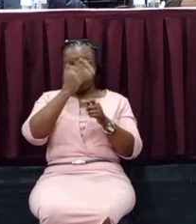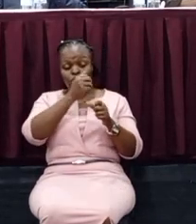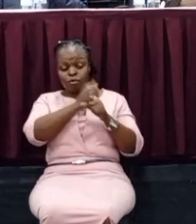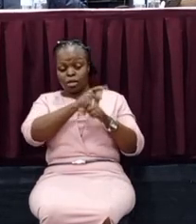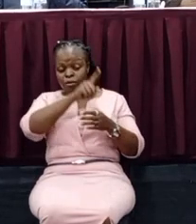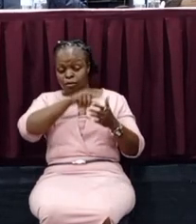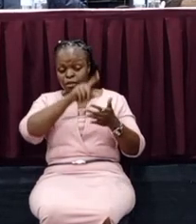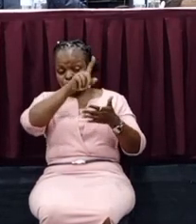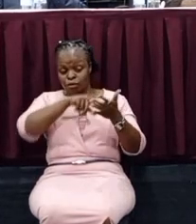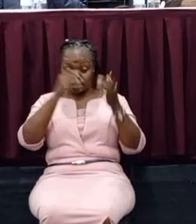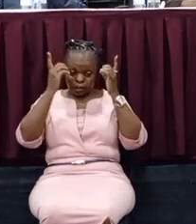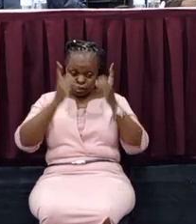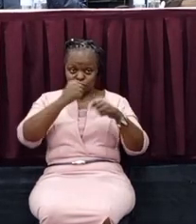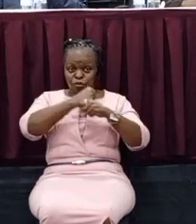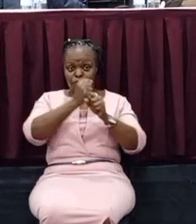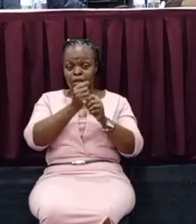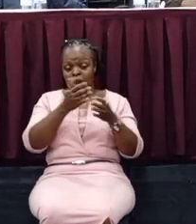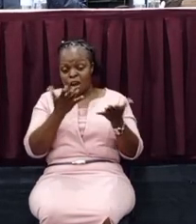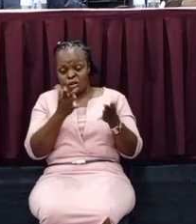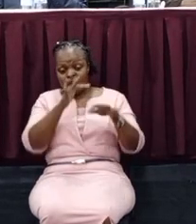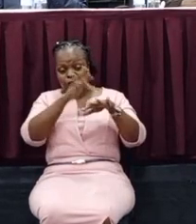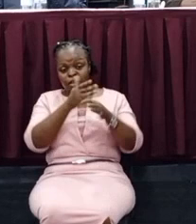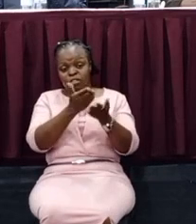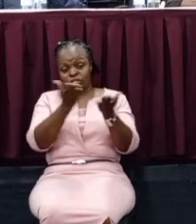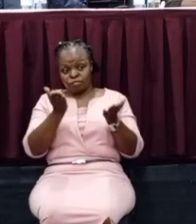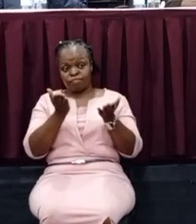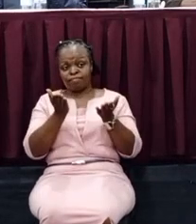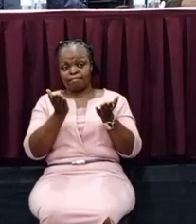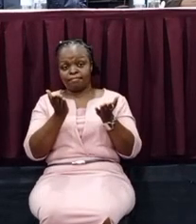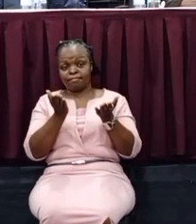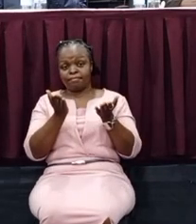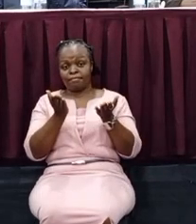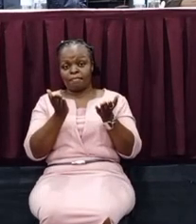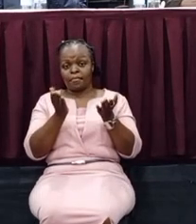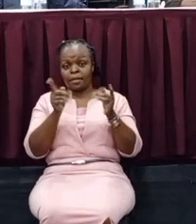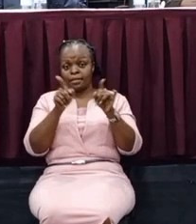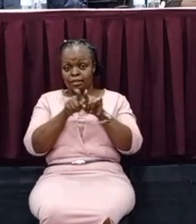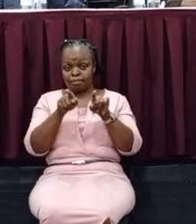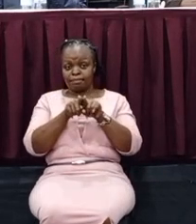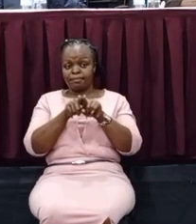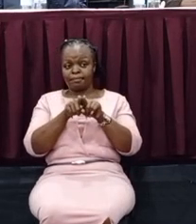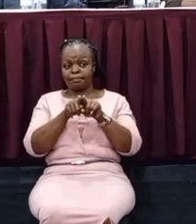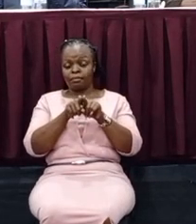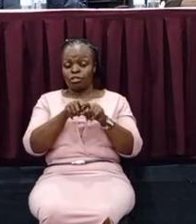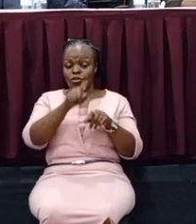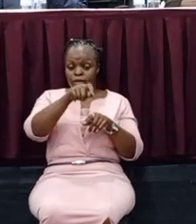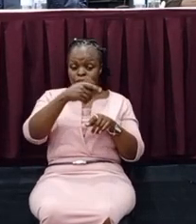decisions we make, how they affect you. And also, you must have an opportunity